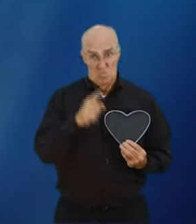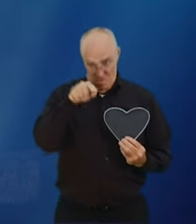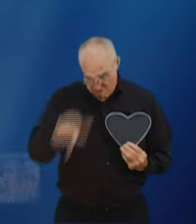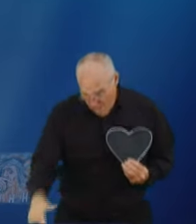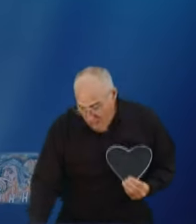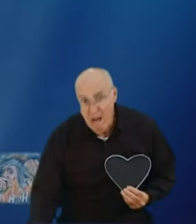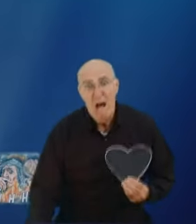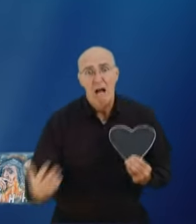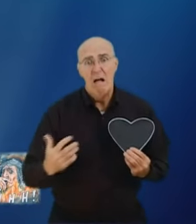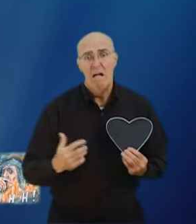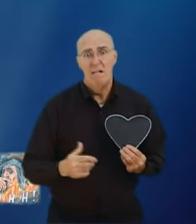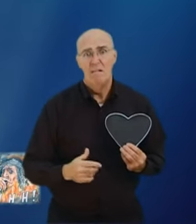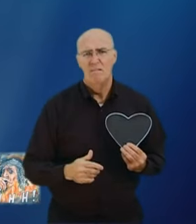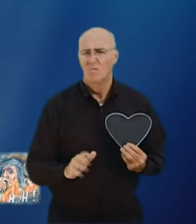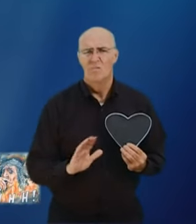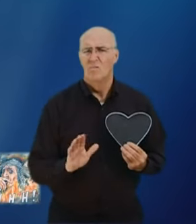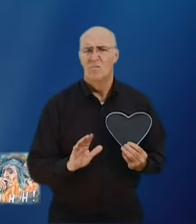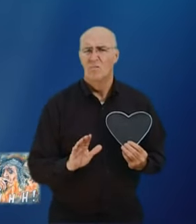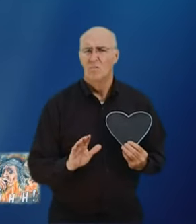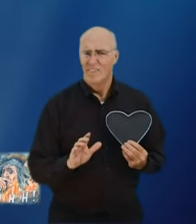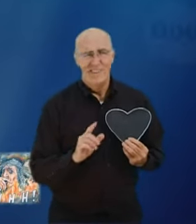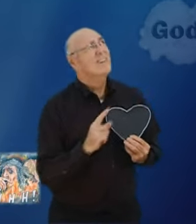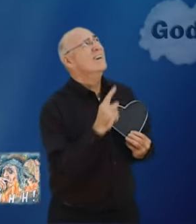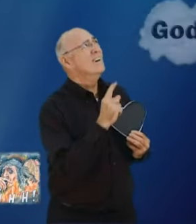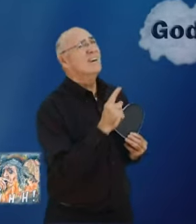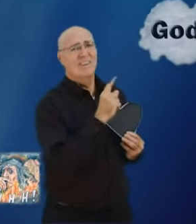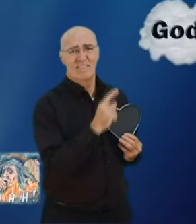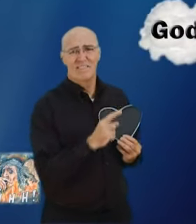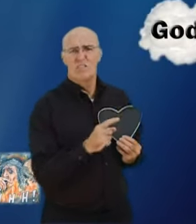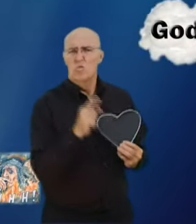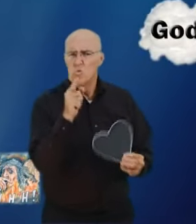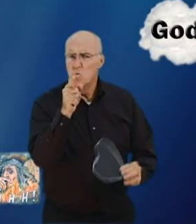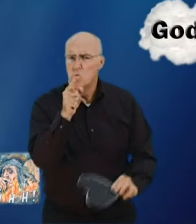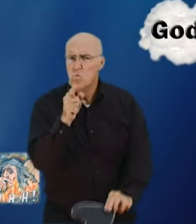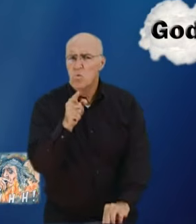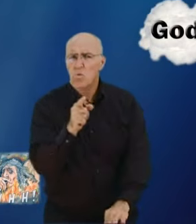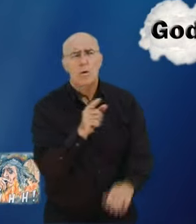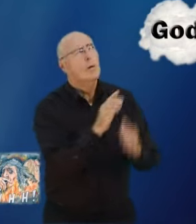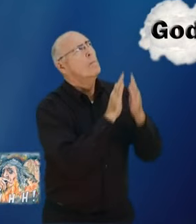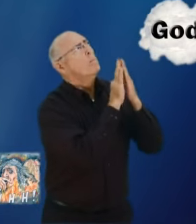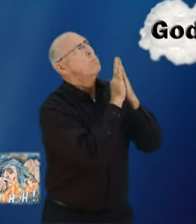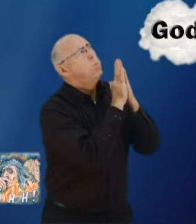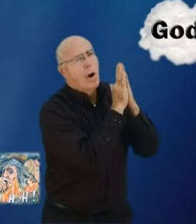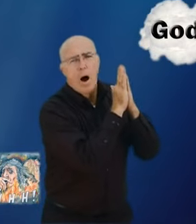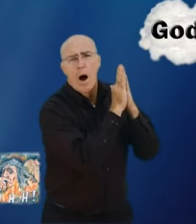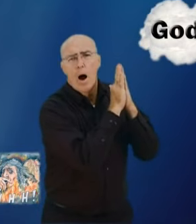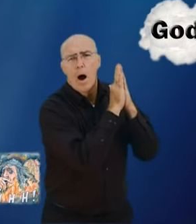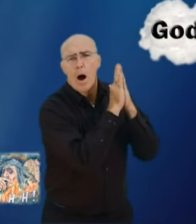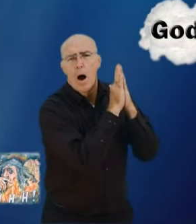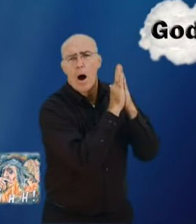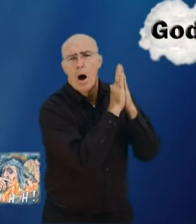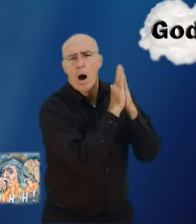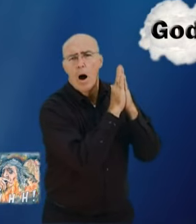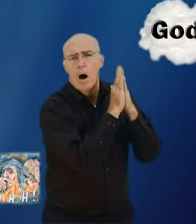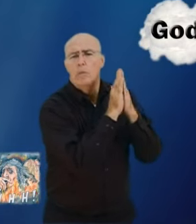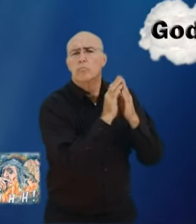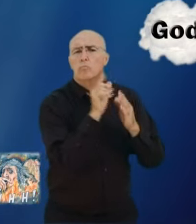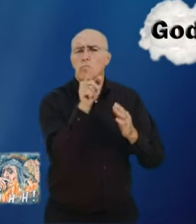world has sin and there is a true place called hell but there is God in